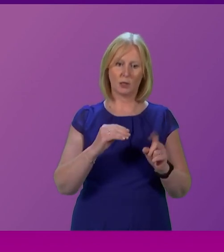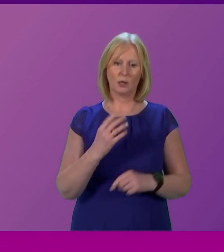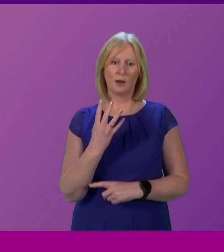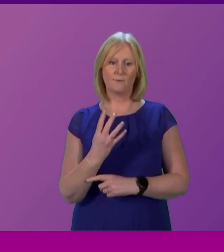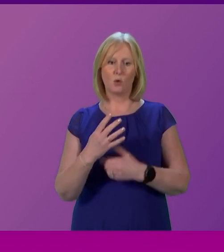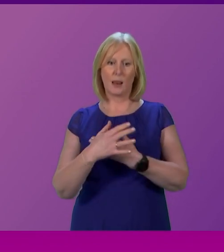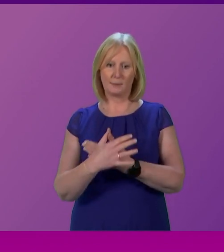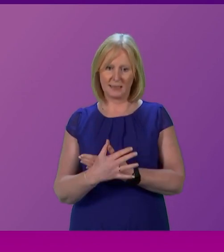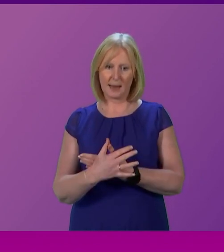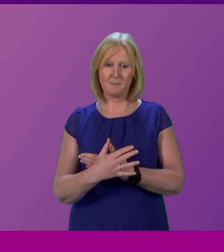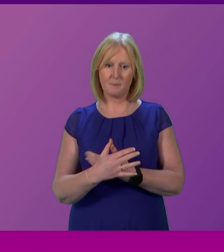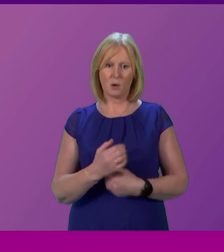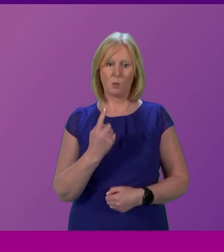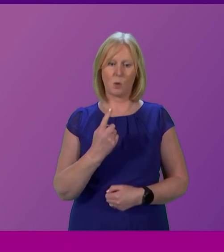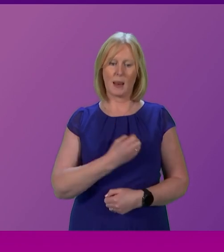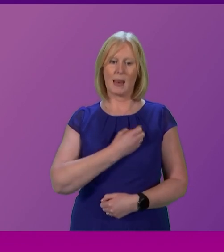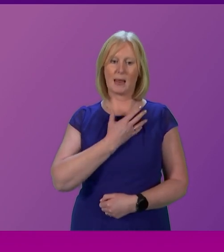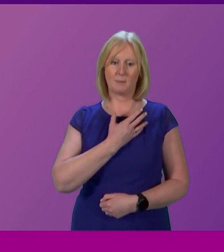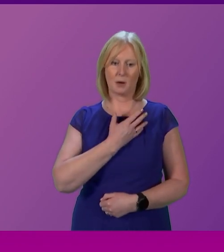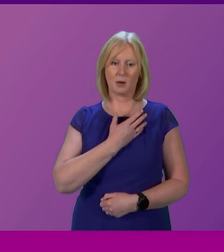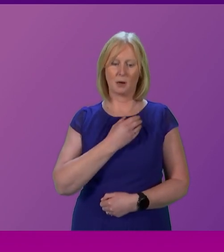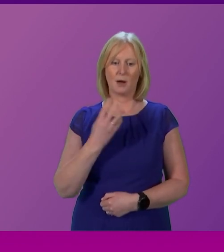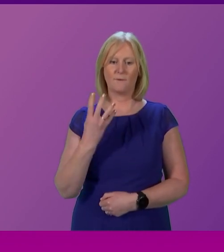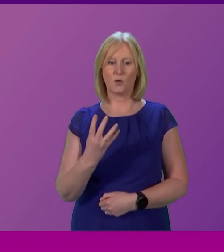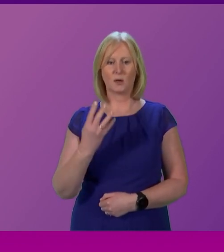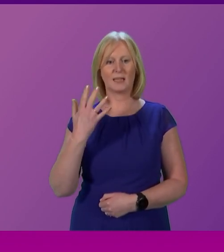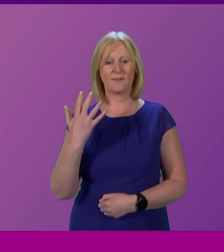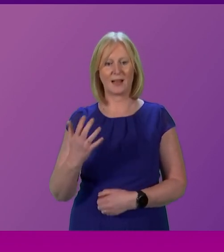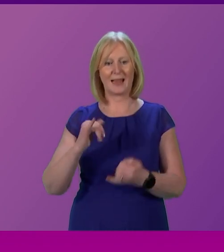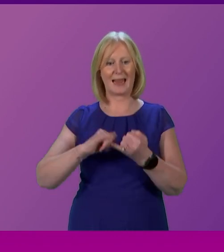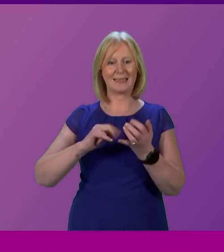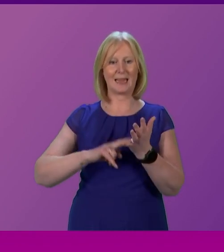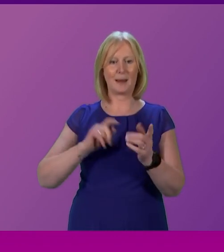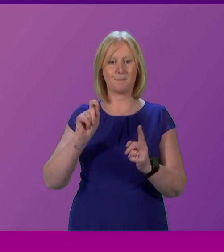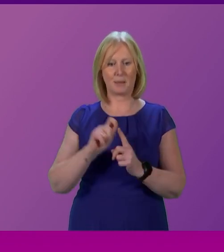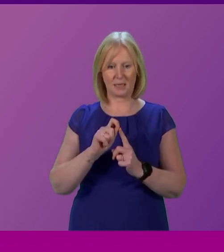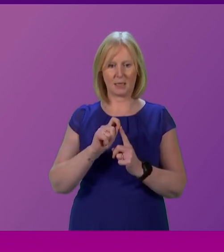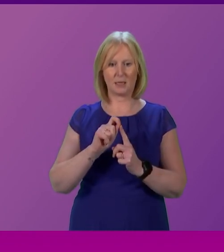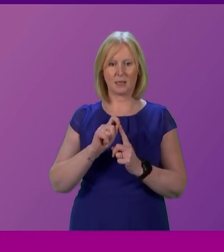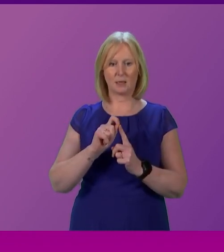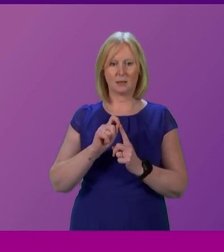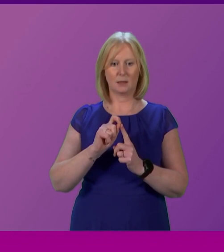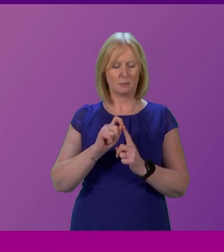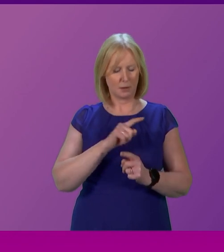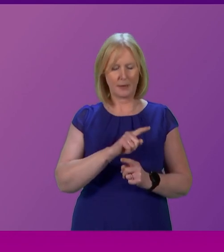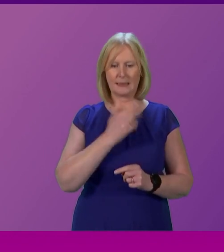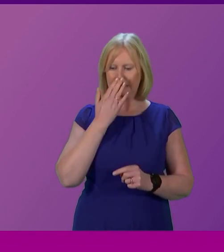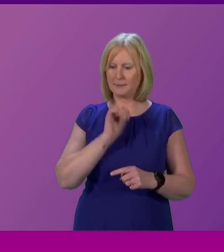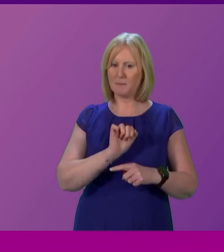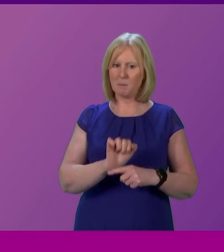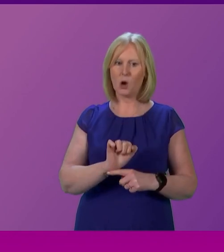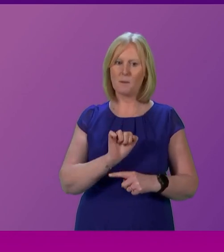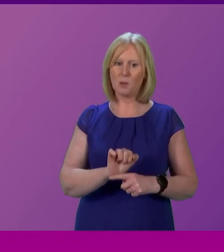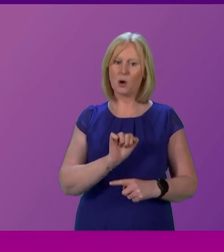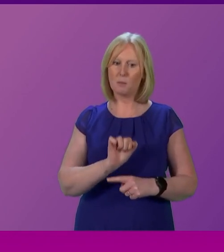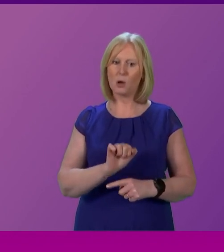Liberal Democrats, one Labour, over 45 SNP. Yet Westminster blocks even a referendum